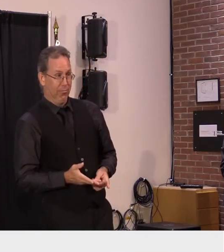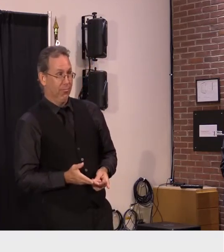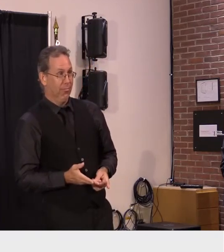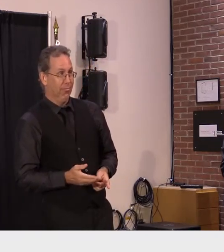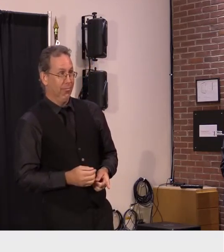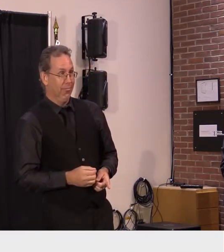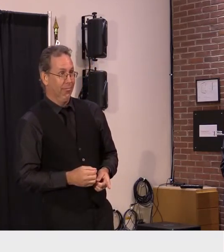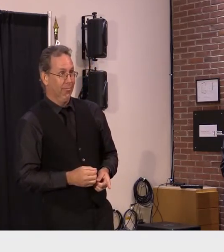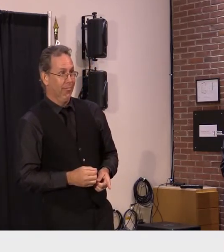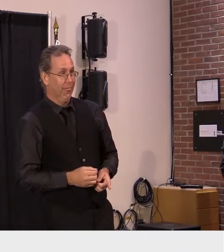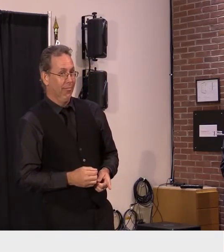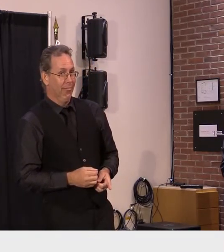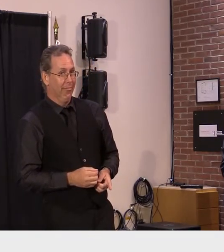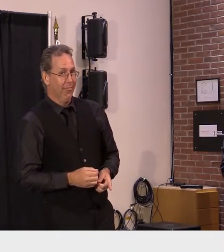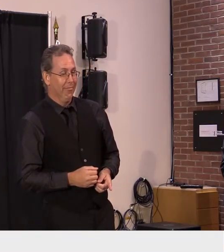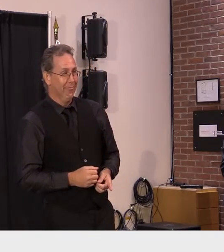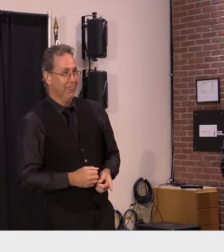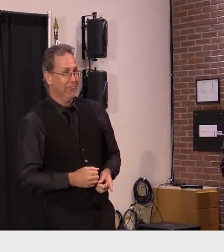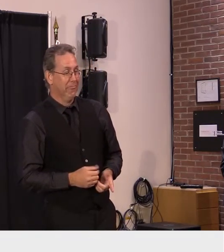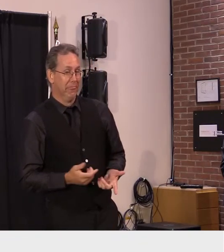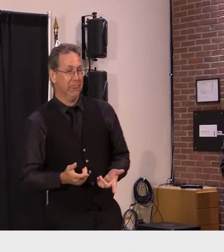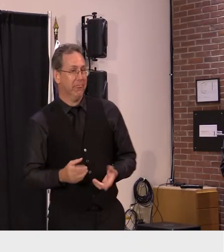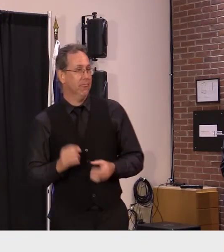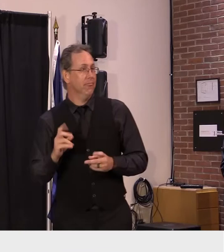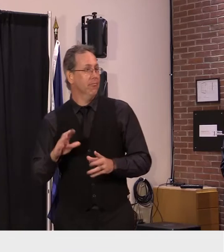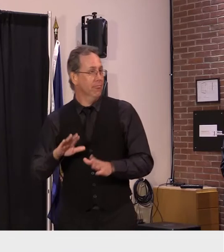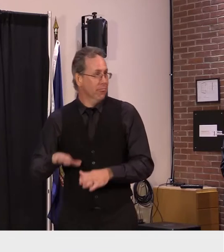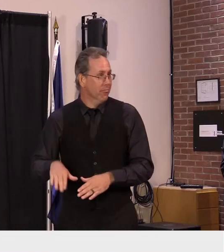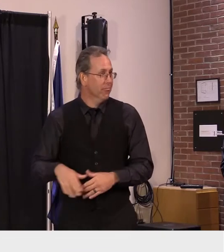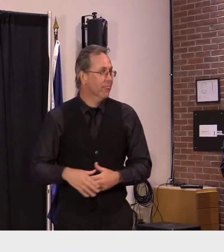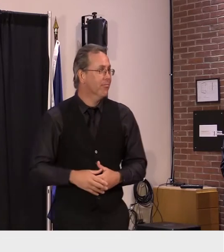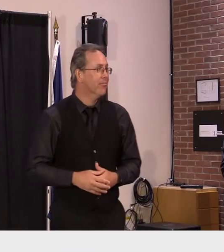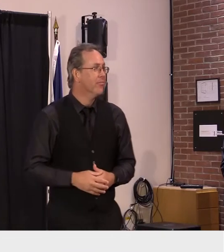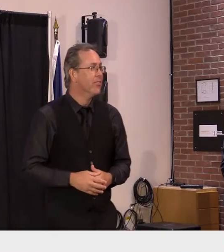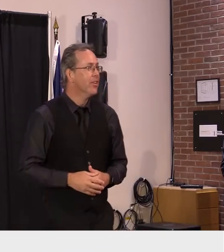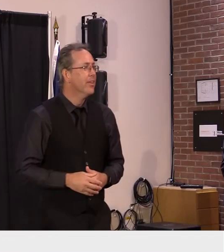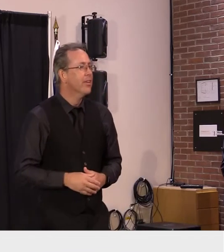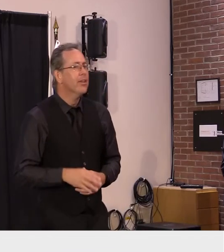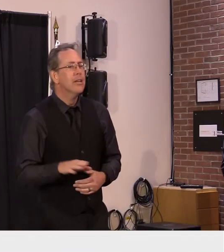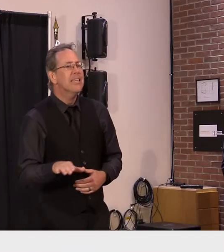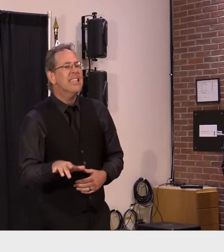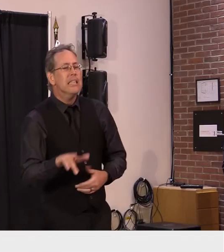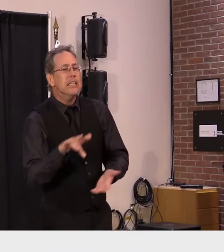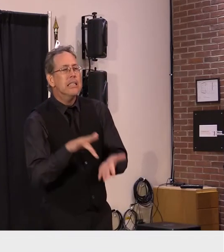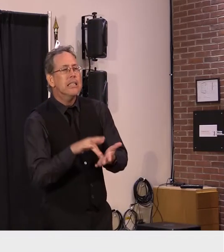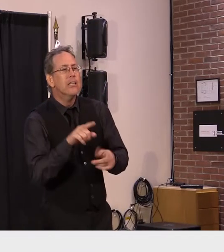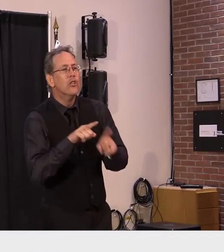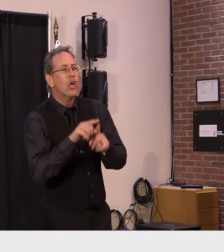uh uh guy it sounds like you might need to press star six if you had a follow-up question